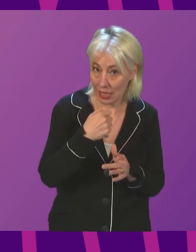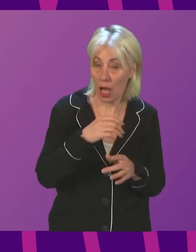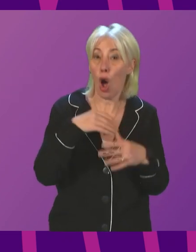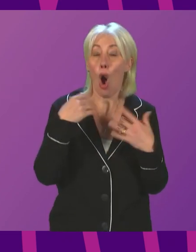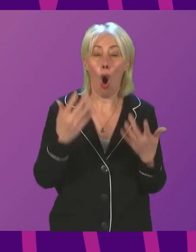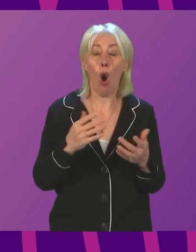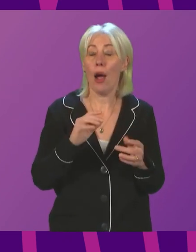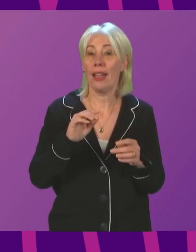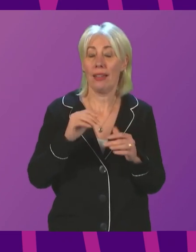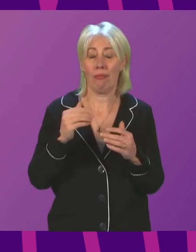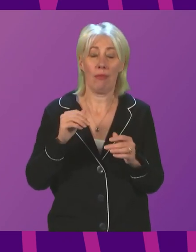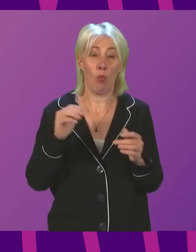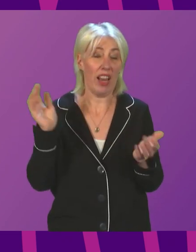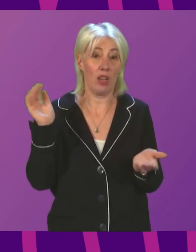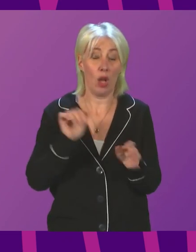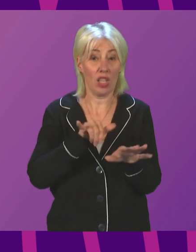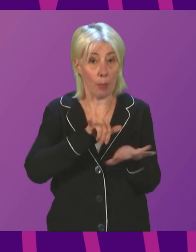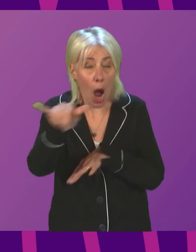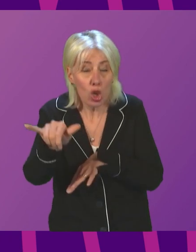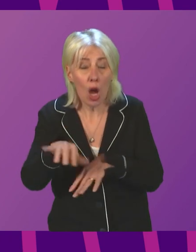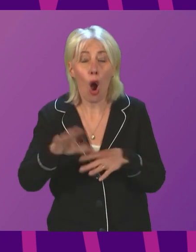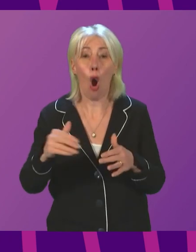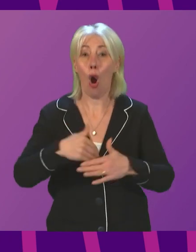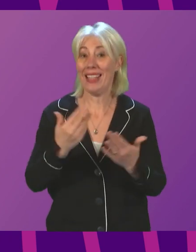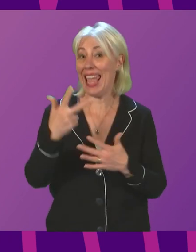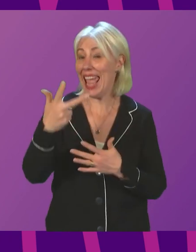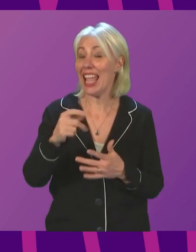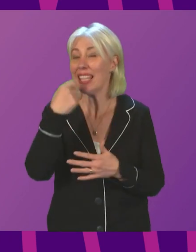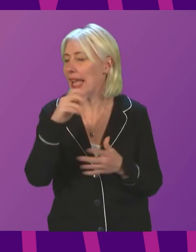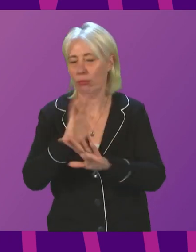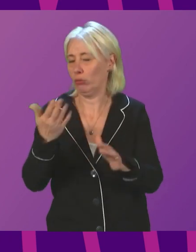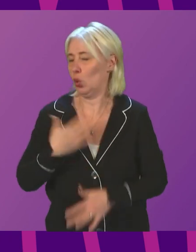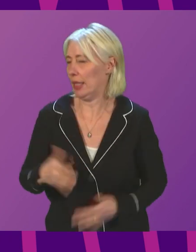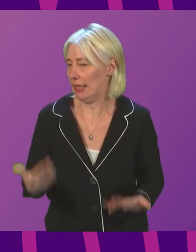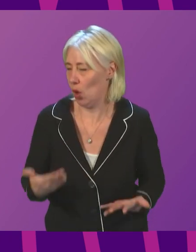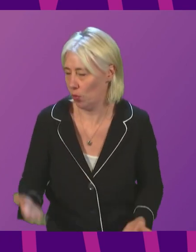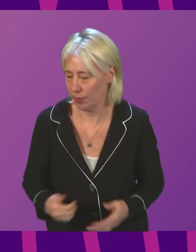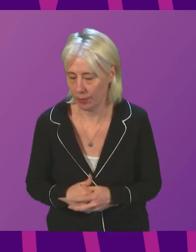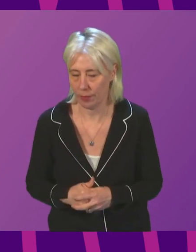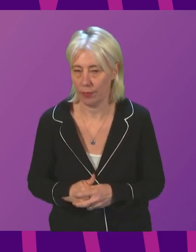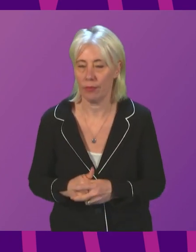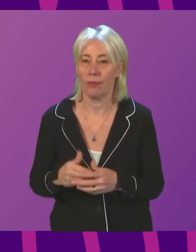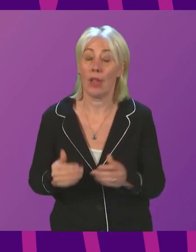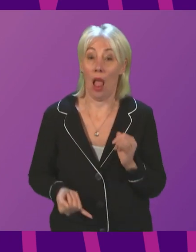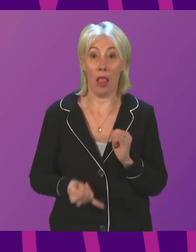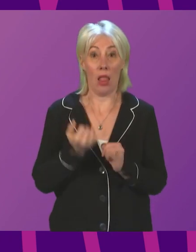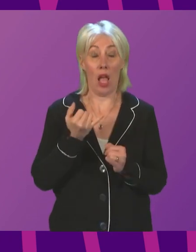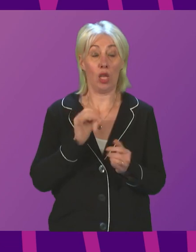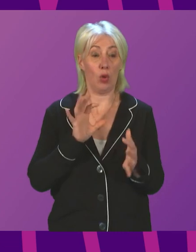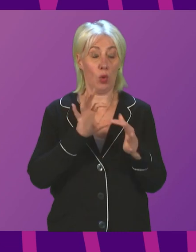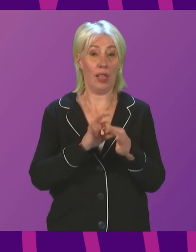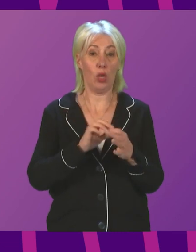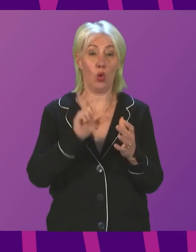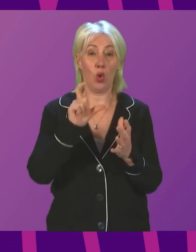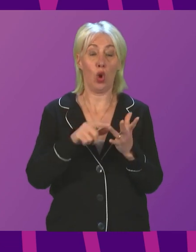on day eight. The final update I want to give today relates to the COP26 summit in Glasgow. The